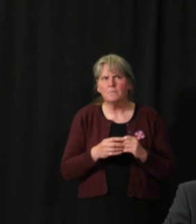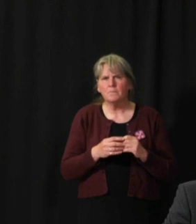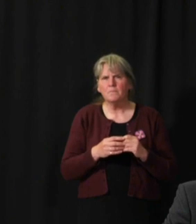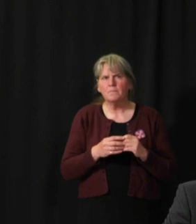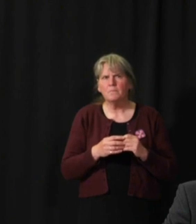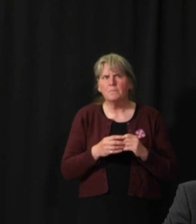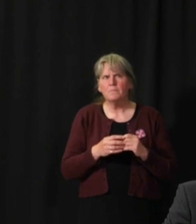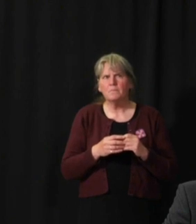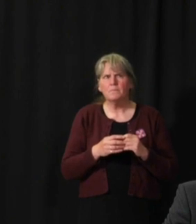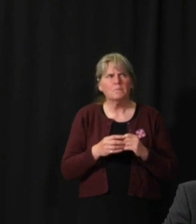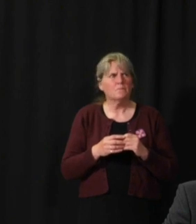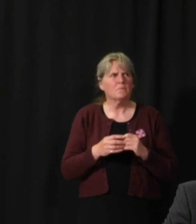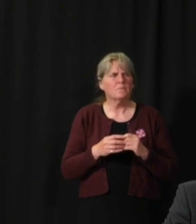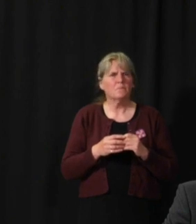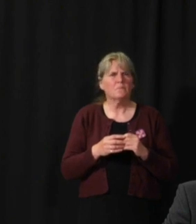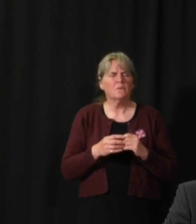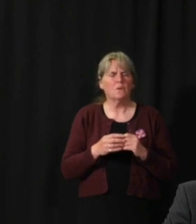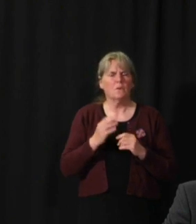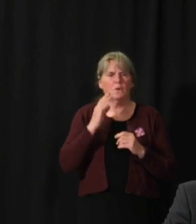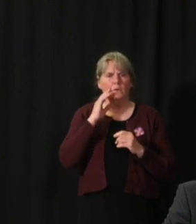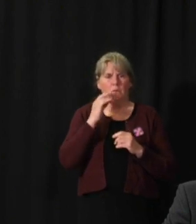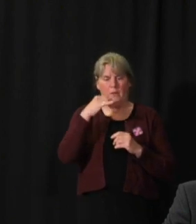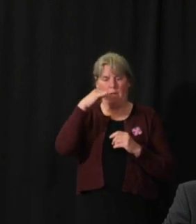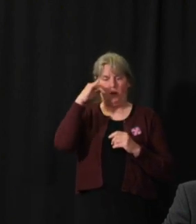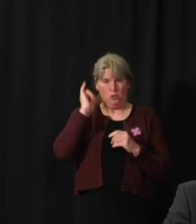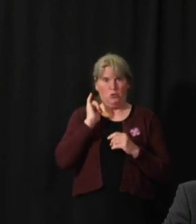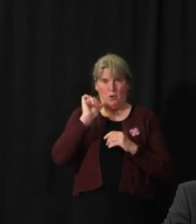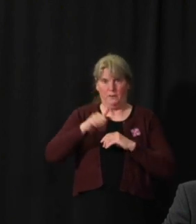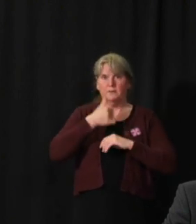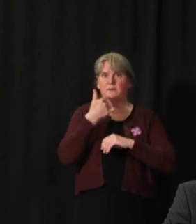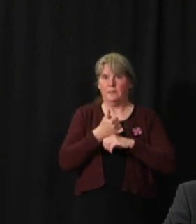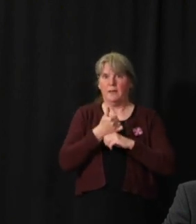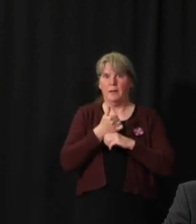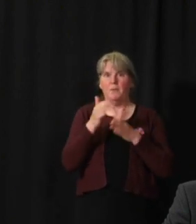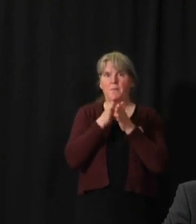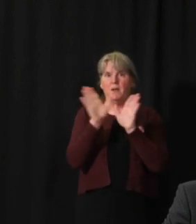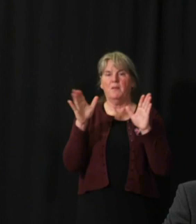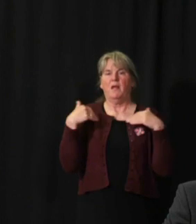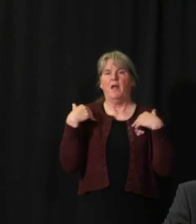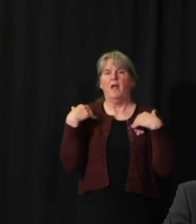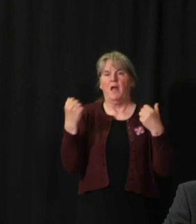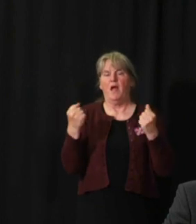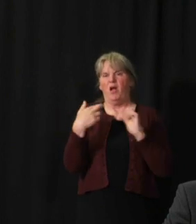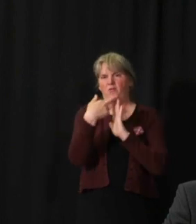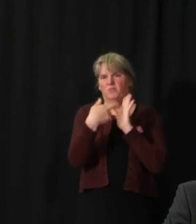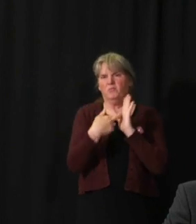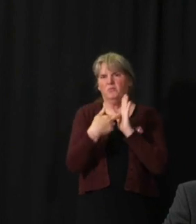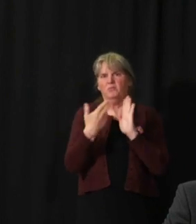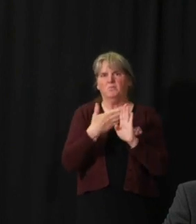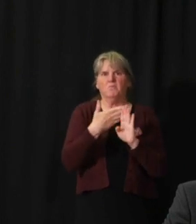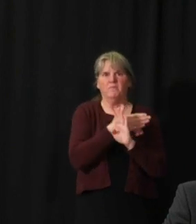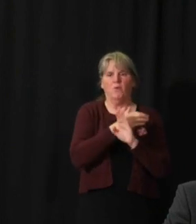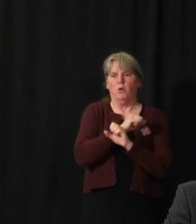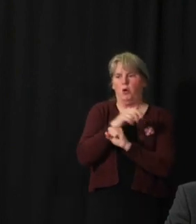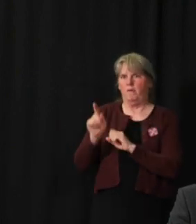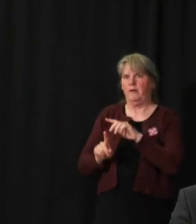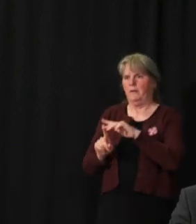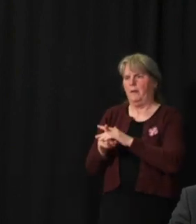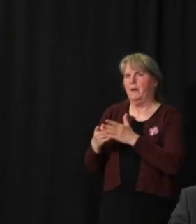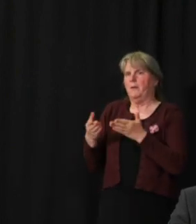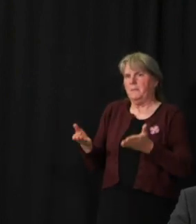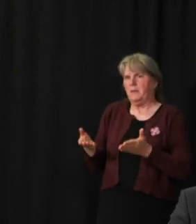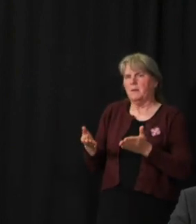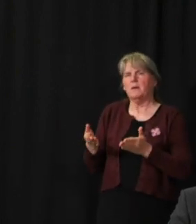public health health measures before the first case, which seems to be what we have done, but why have,